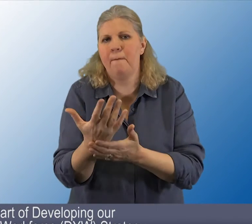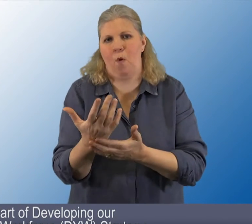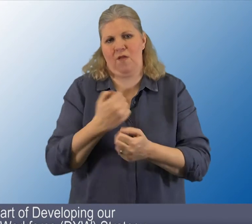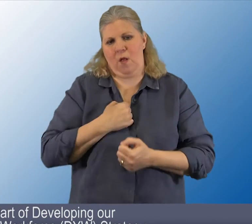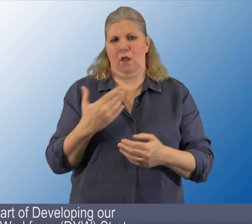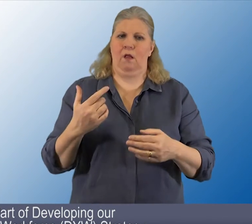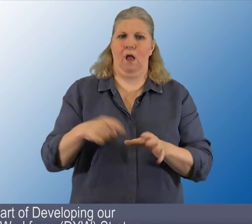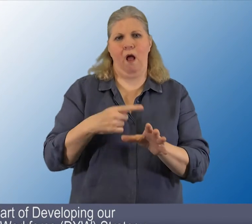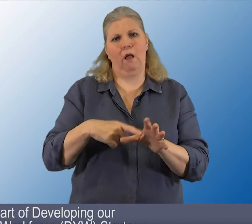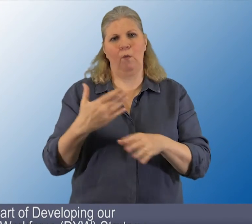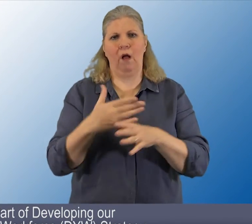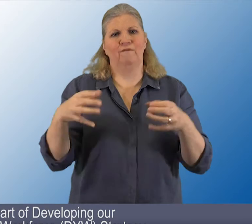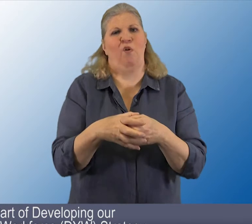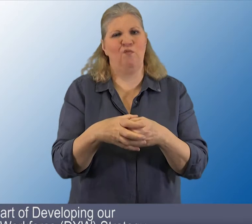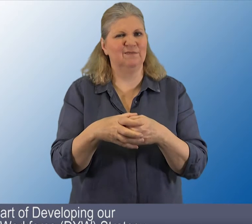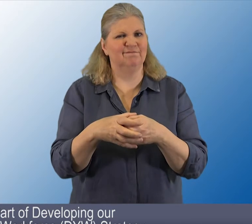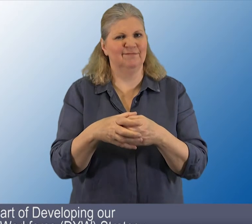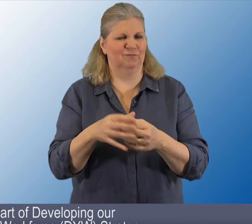Part of developing our young workforce strategy.